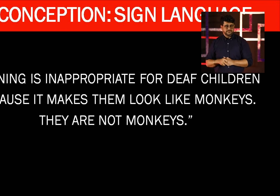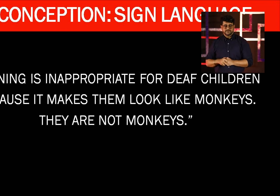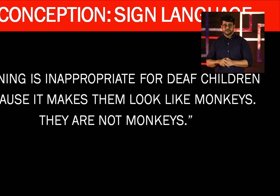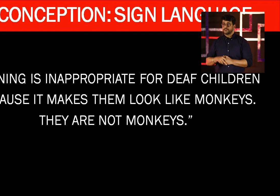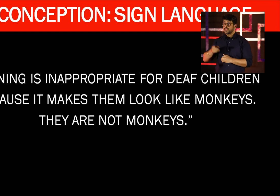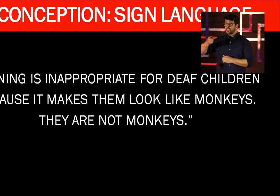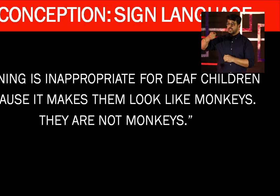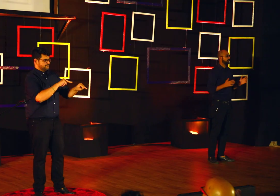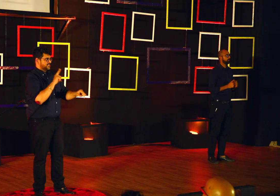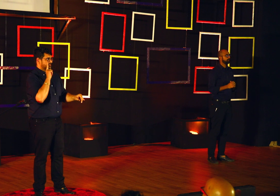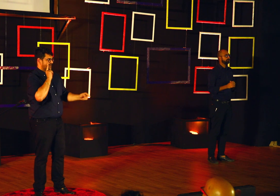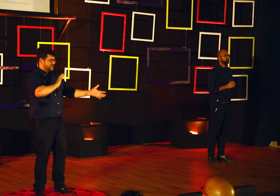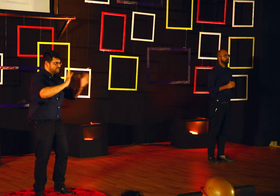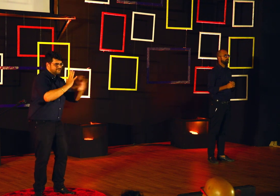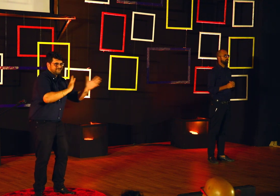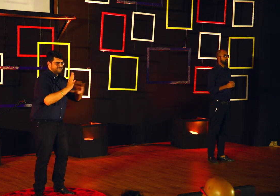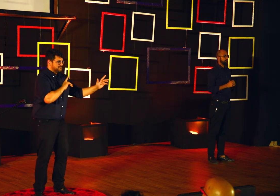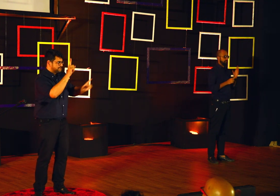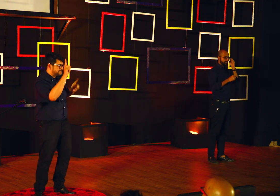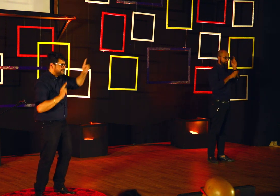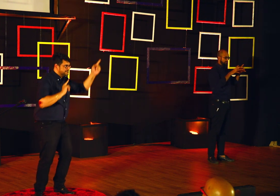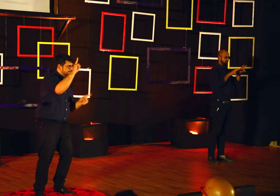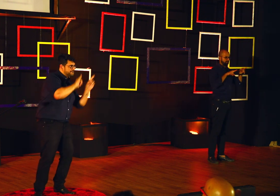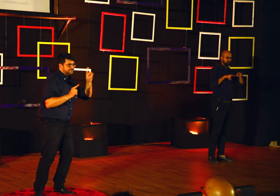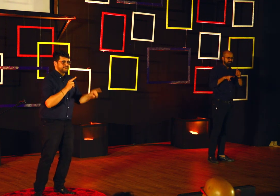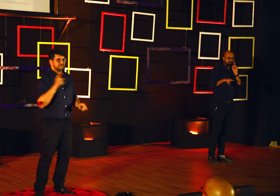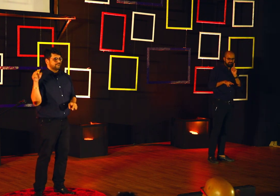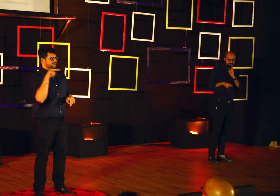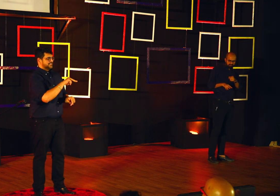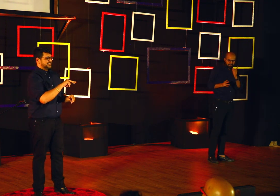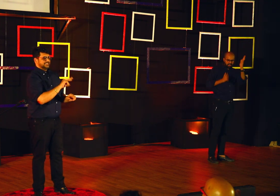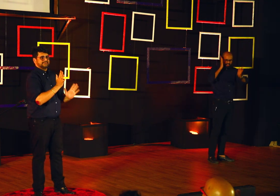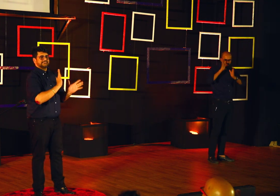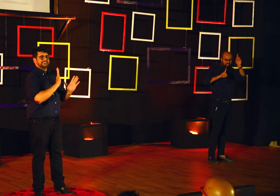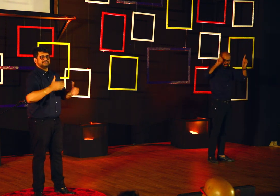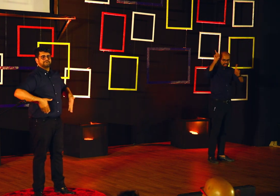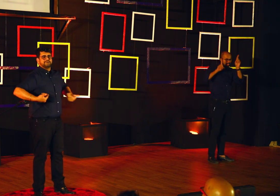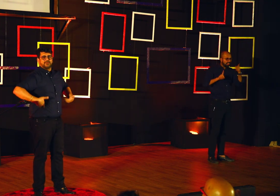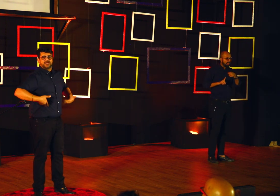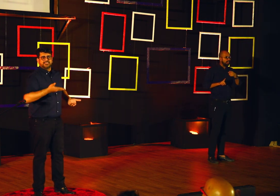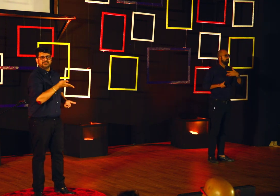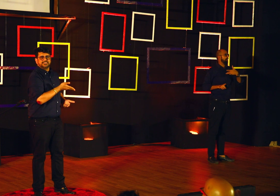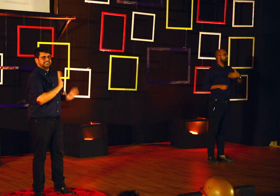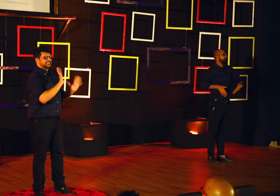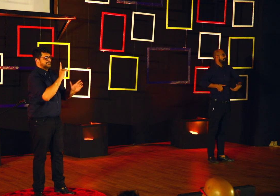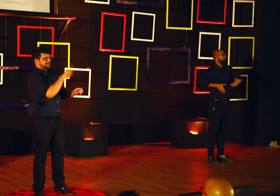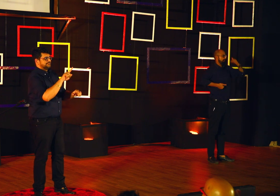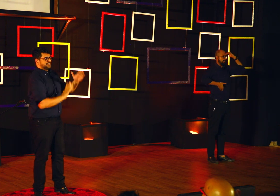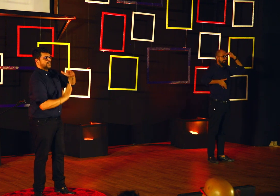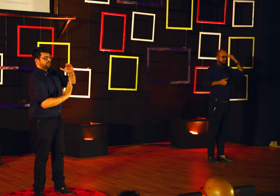When hearing people see deaf people gesturing with their hands, their faces, their body, they think deaf people are acting like monkeys, you know. They